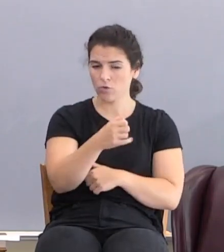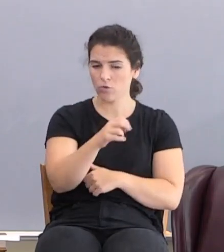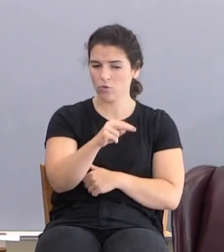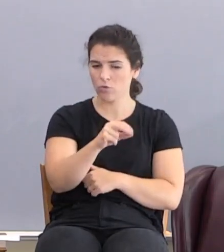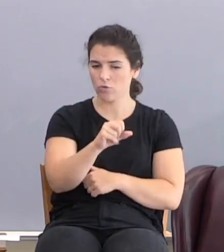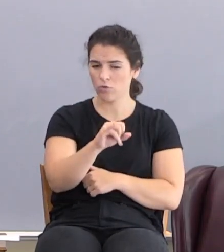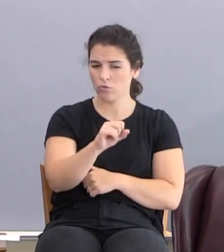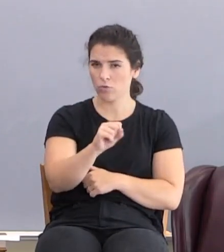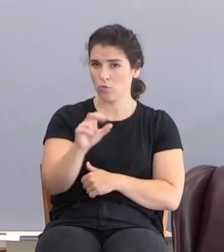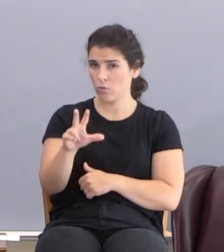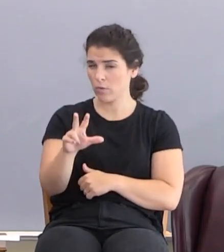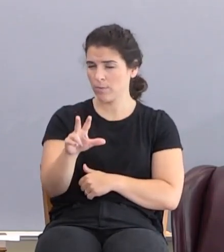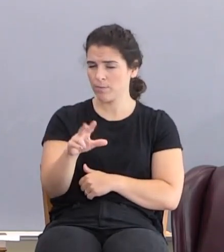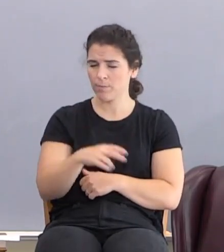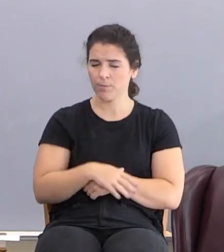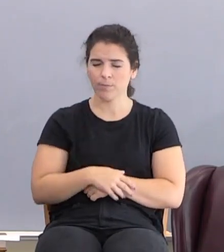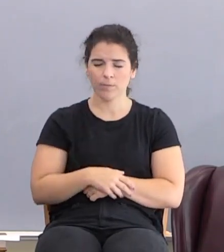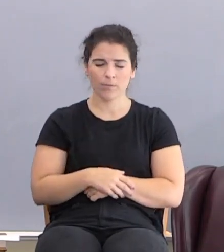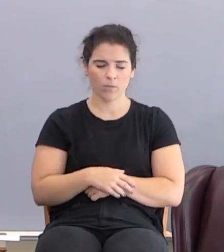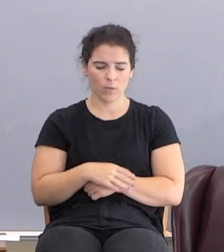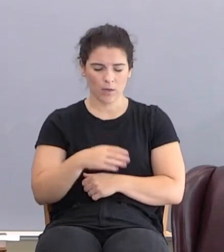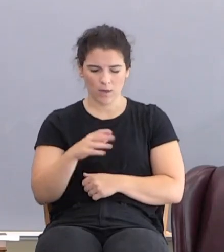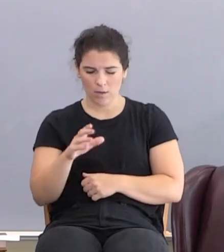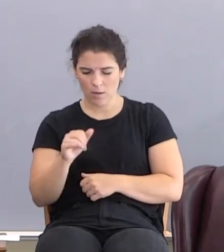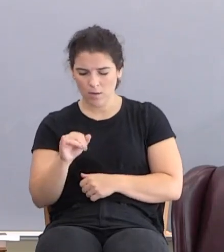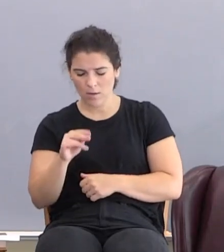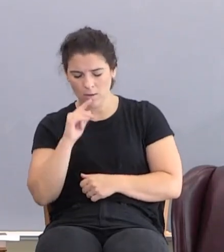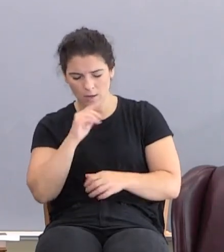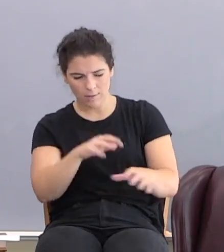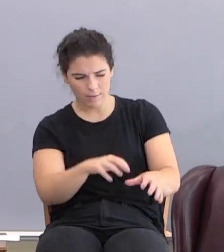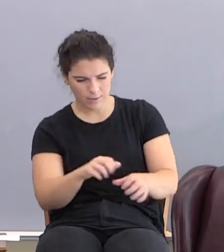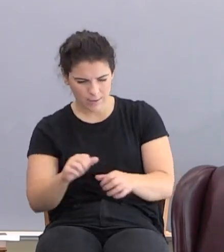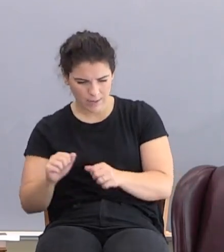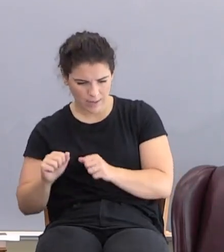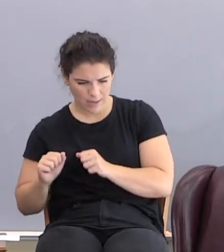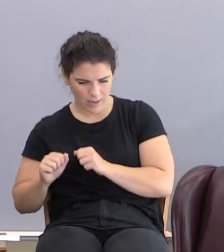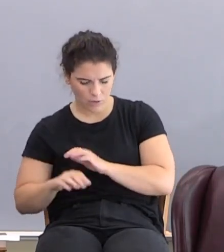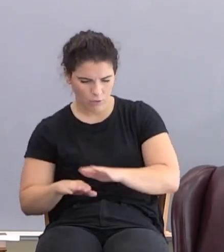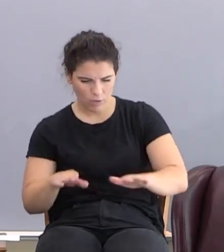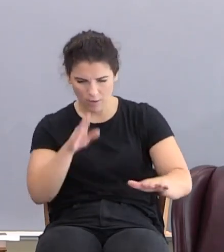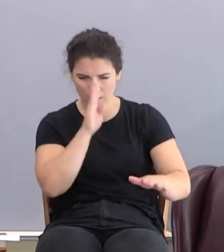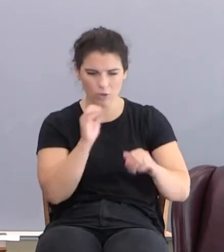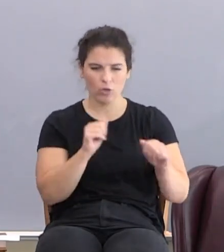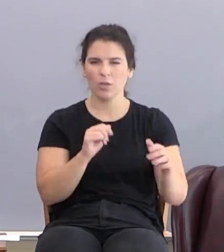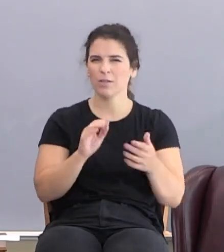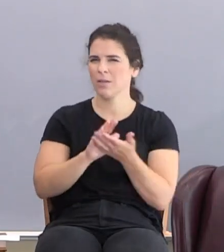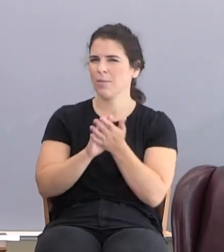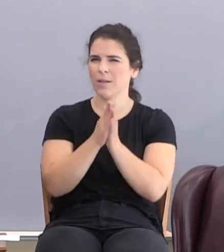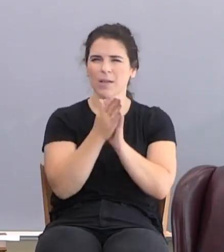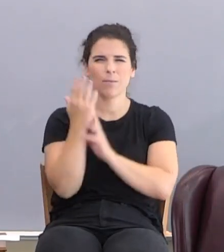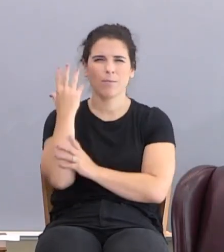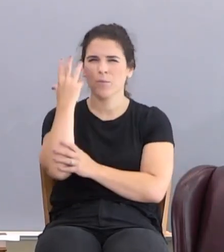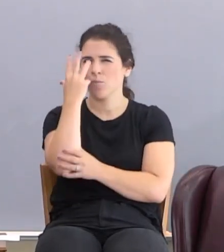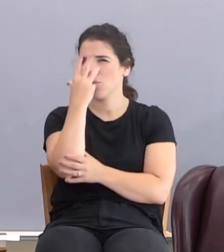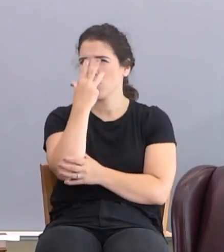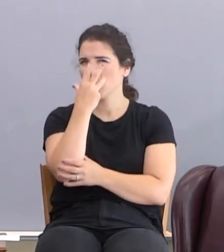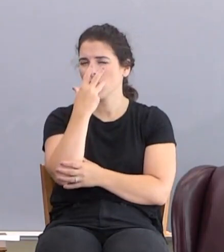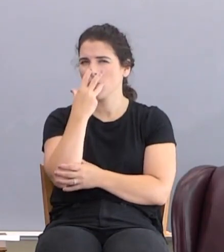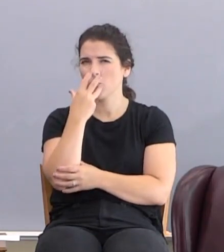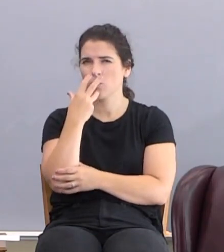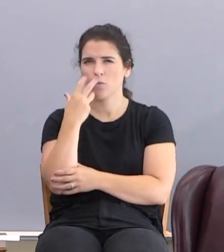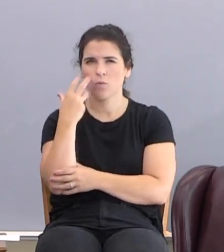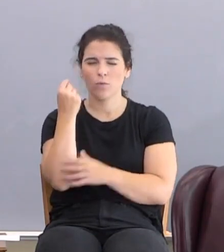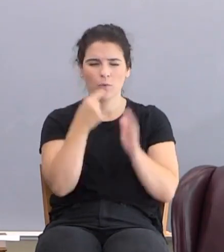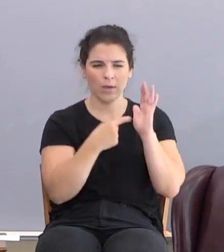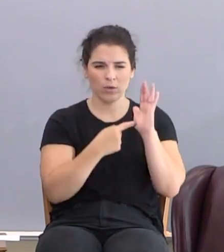Cain says, I've taken this ground that God cursed. And look how I've turned it into something beautiful. I've demonstrated